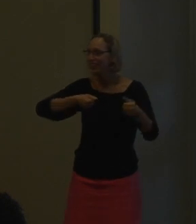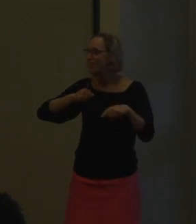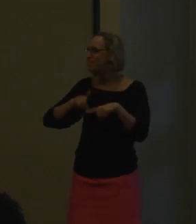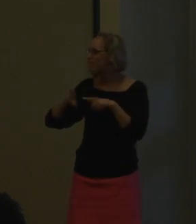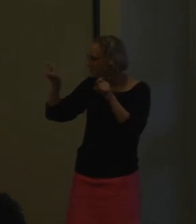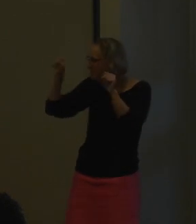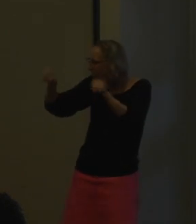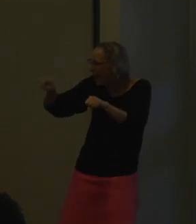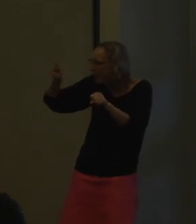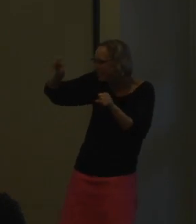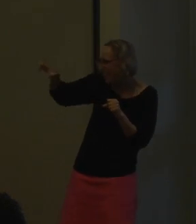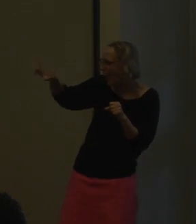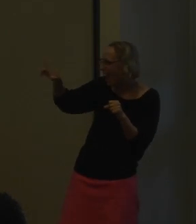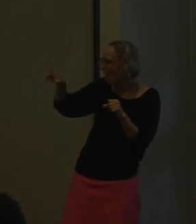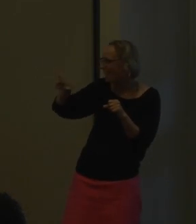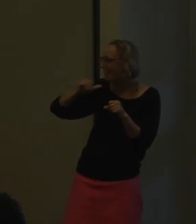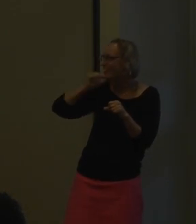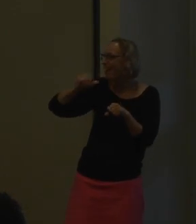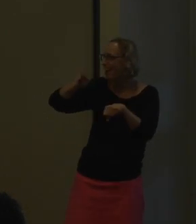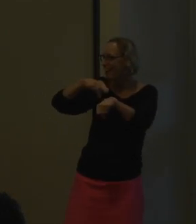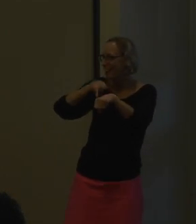And, of course, you will become more and more fluent.